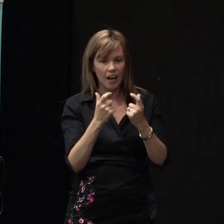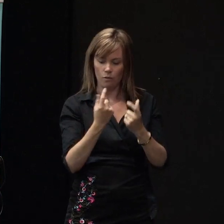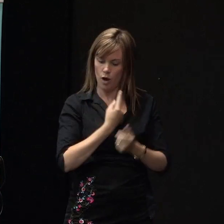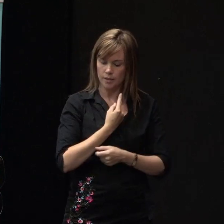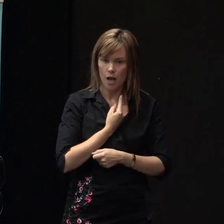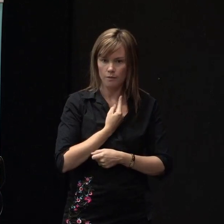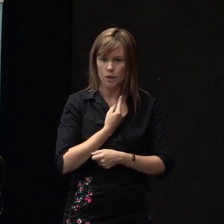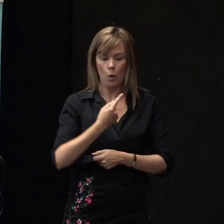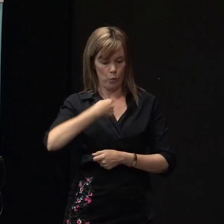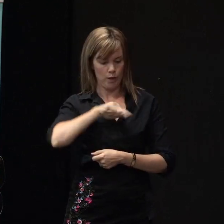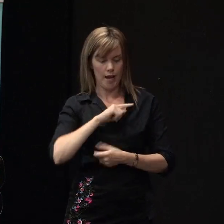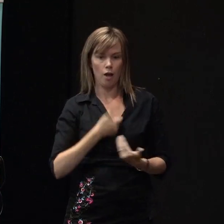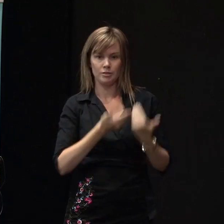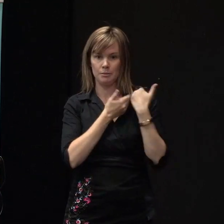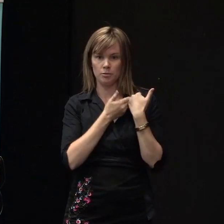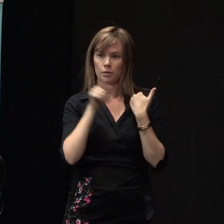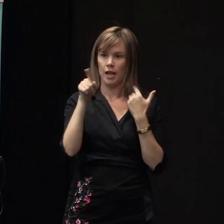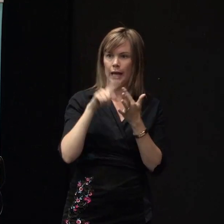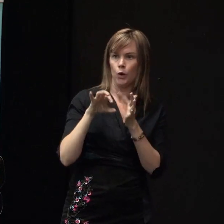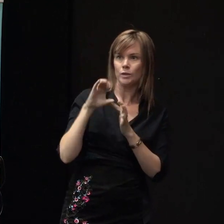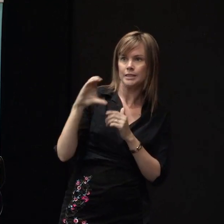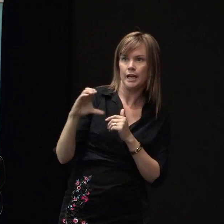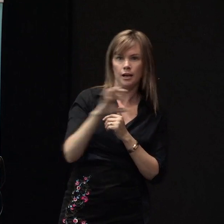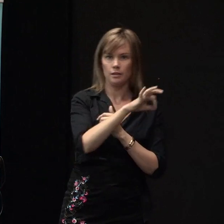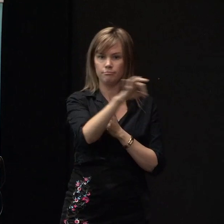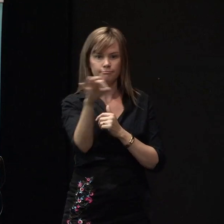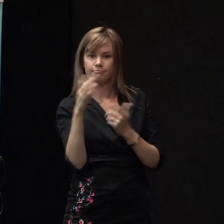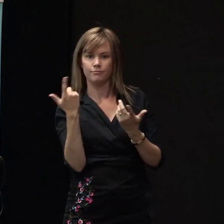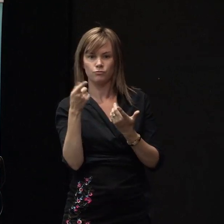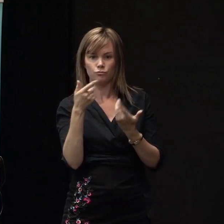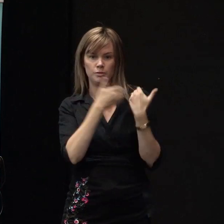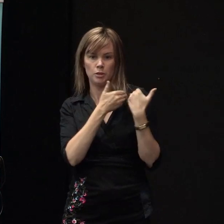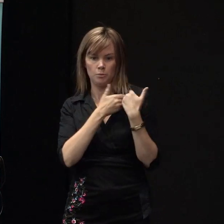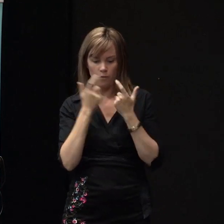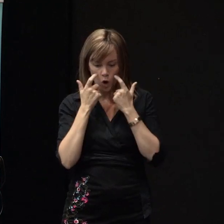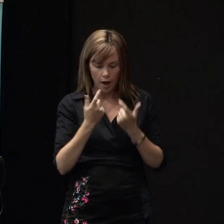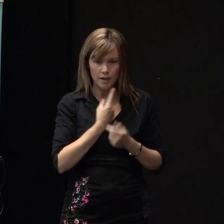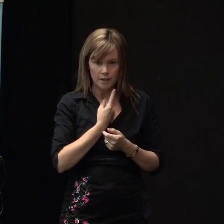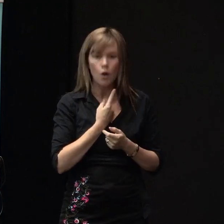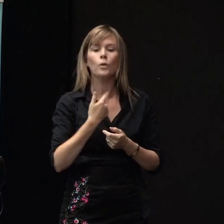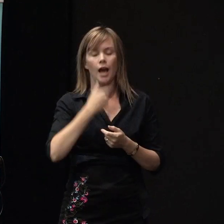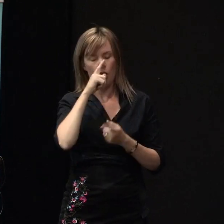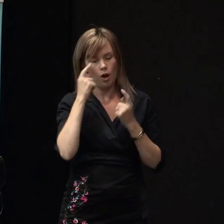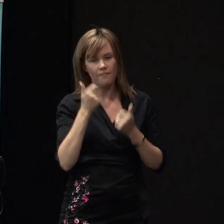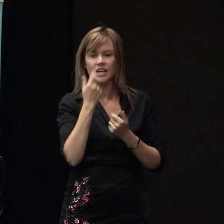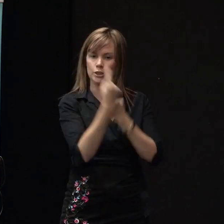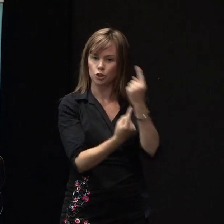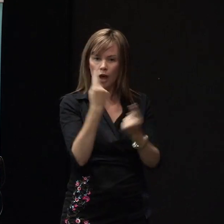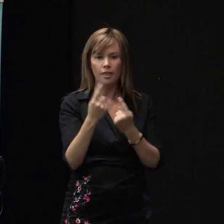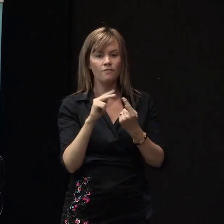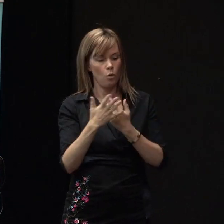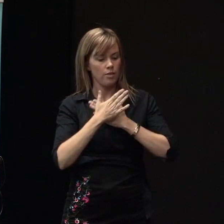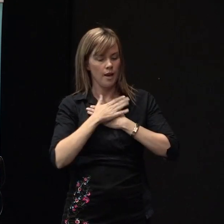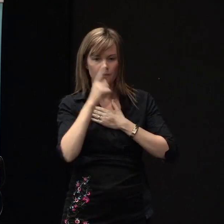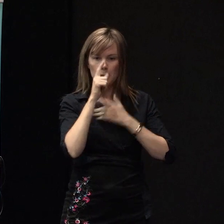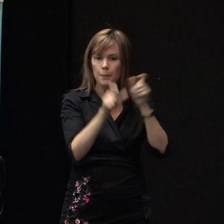the ones in charge of that not EQC not anyone else the little things we can do for each other and for the people we love and